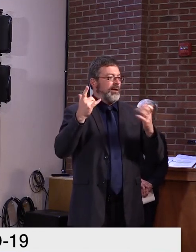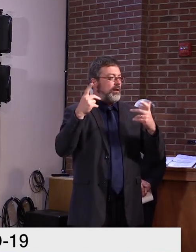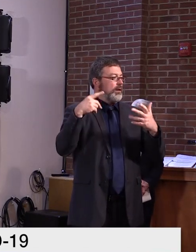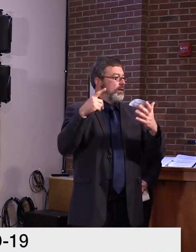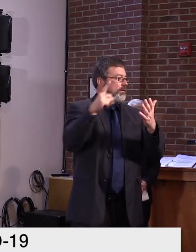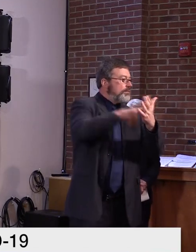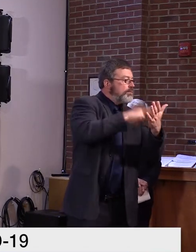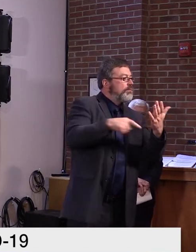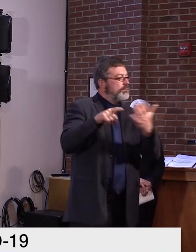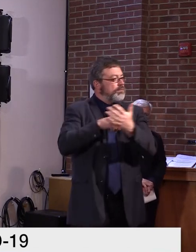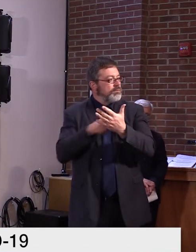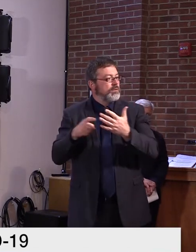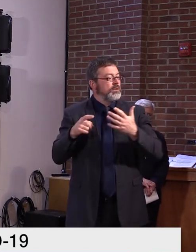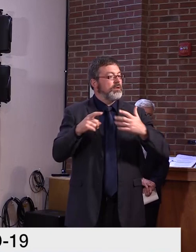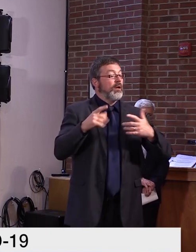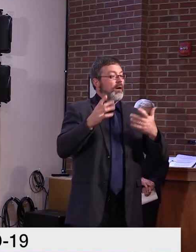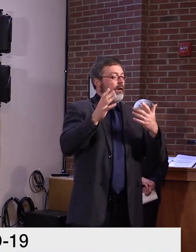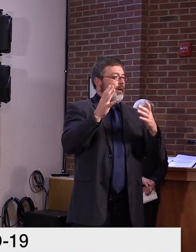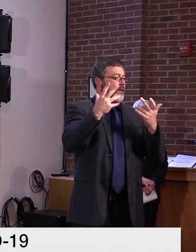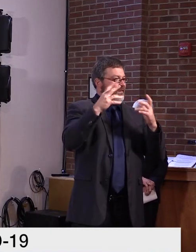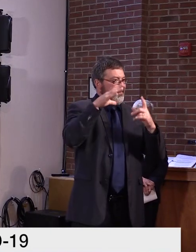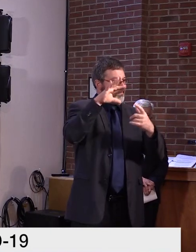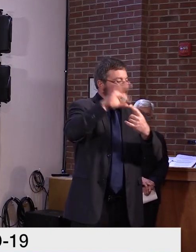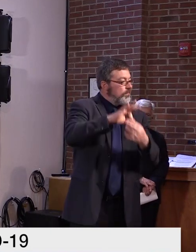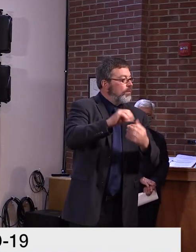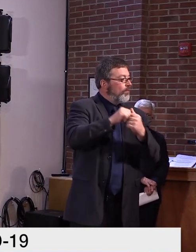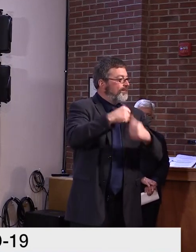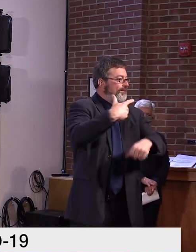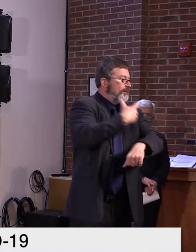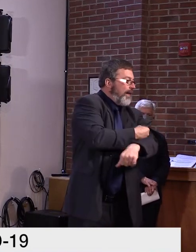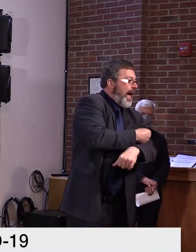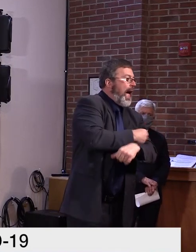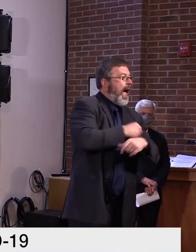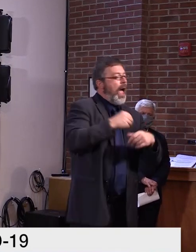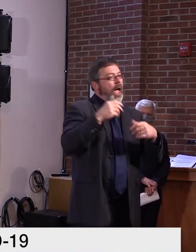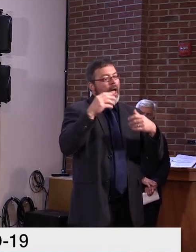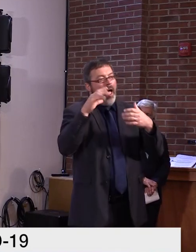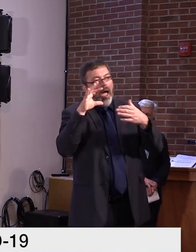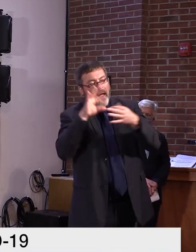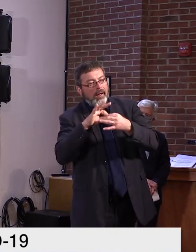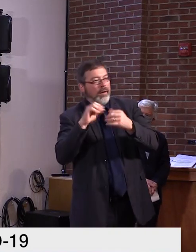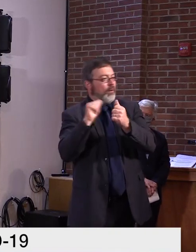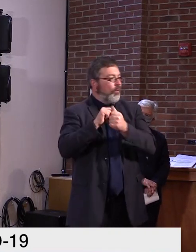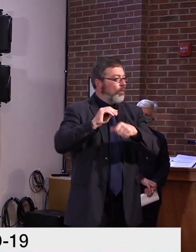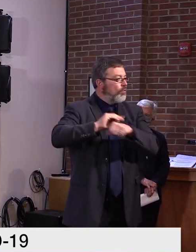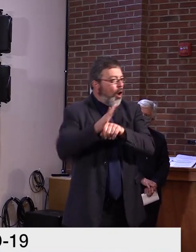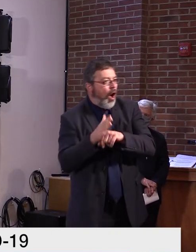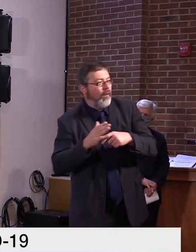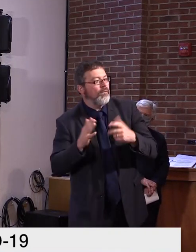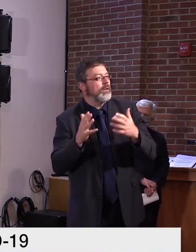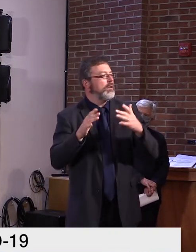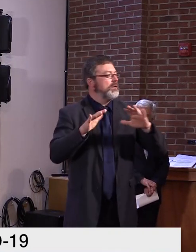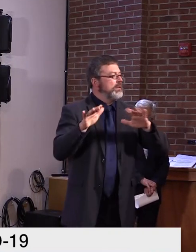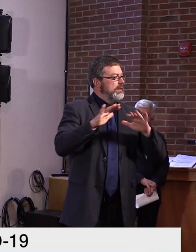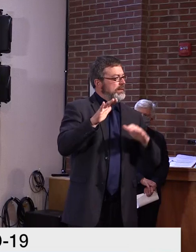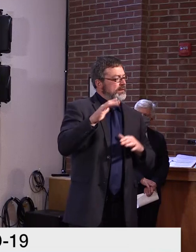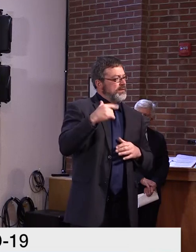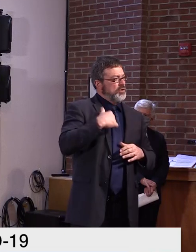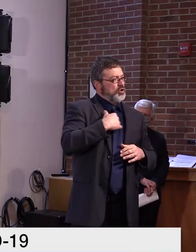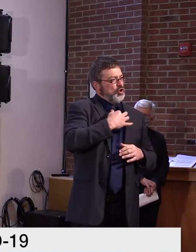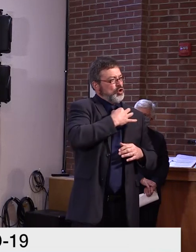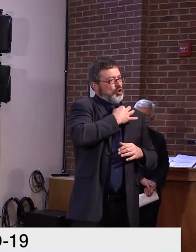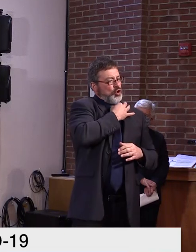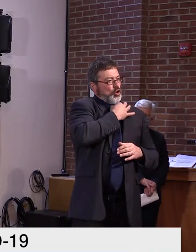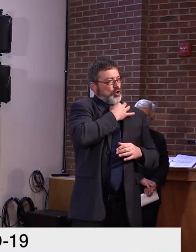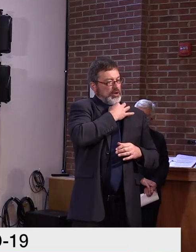Are, are you worried that this is really going to undermine the, uh, the confidence that folks are going to have and thinking